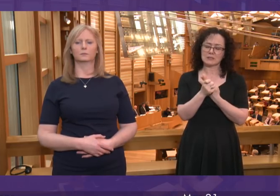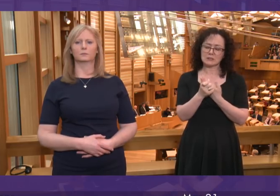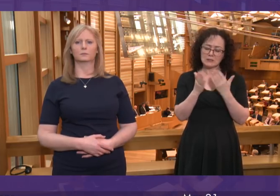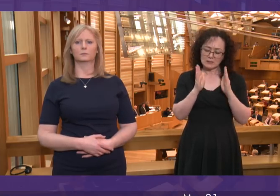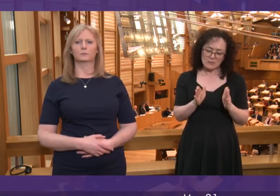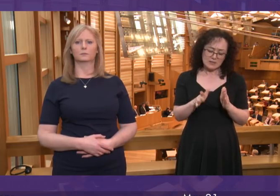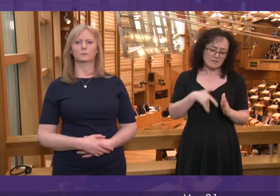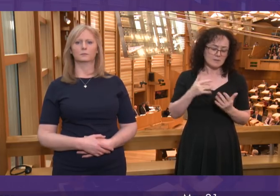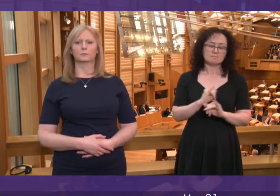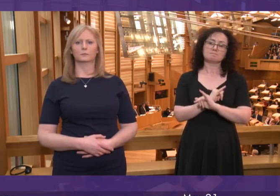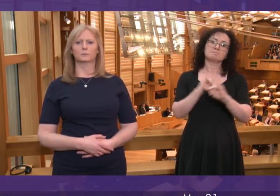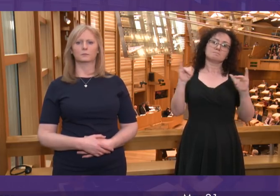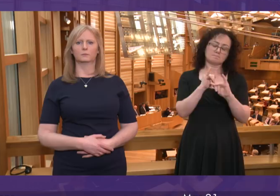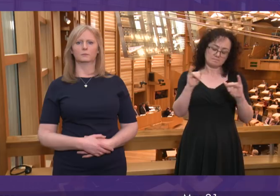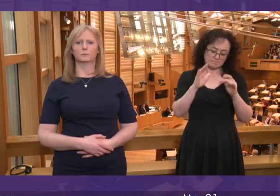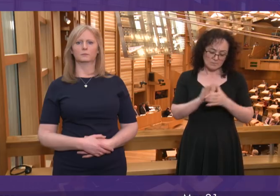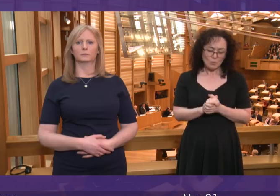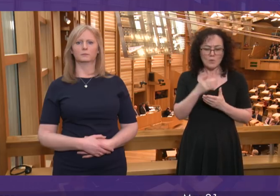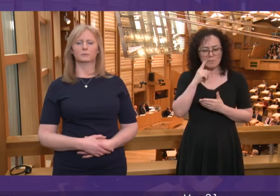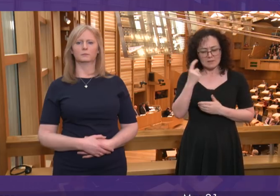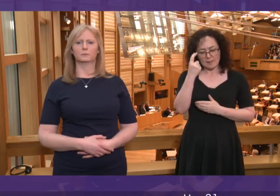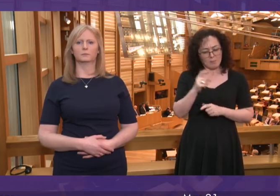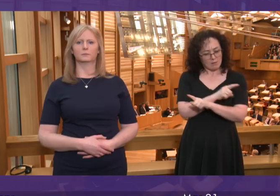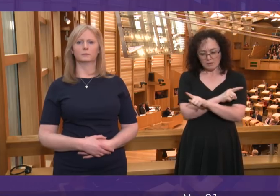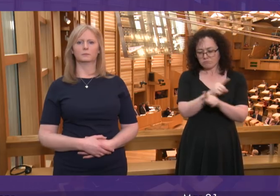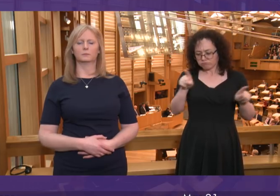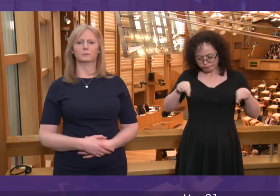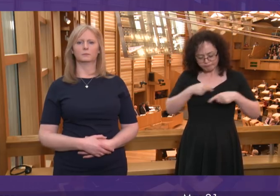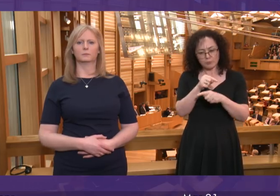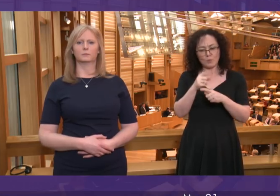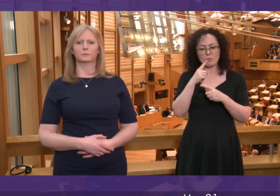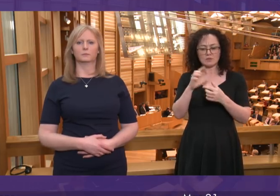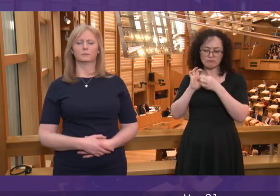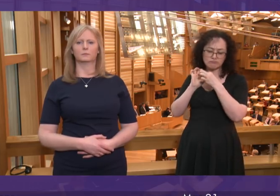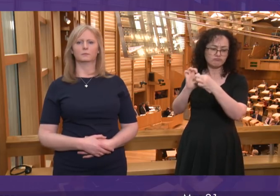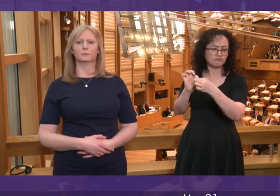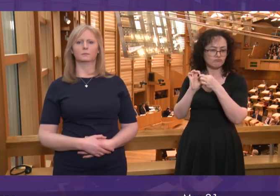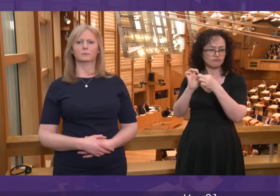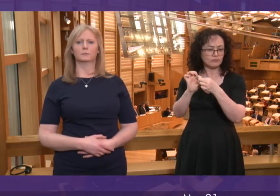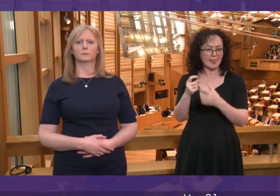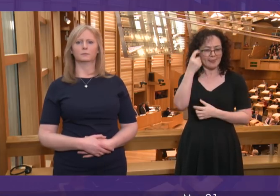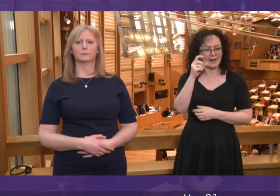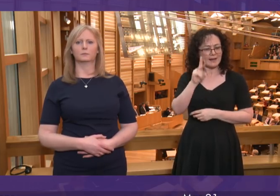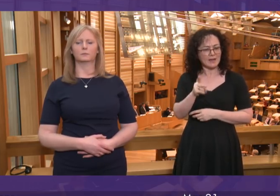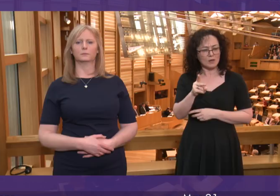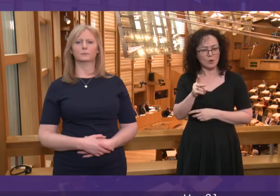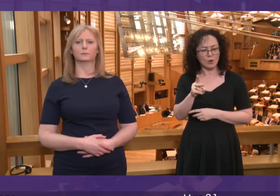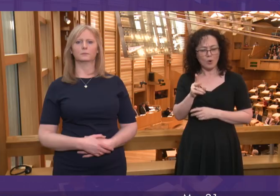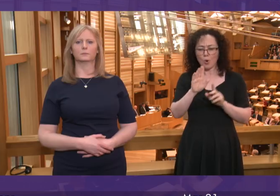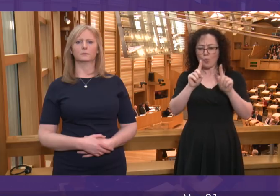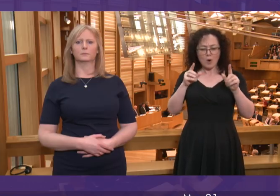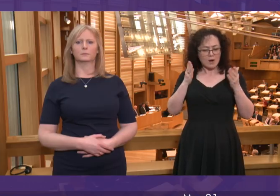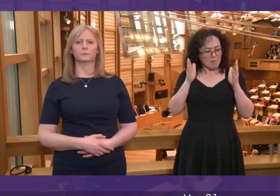embrace them with our good wishes and condolences, we must, as the First Minister said, work together to think afresh what must be done by us all